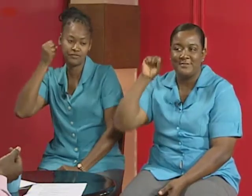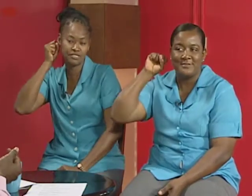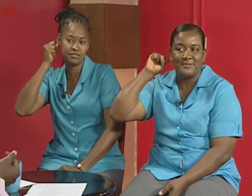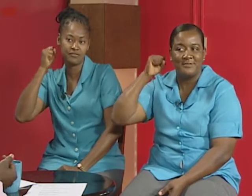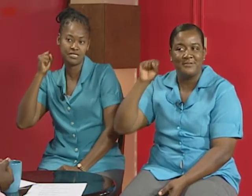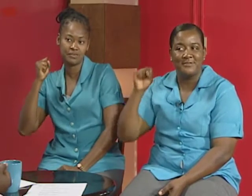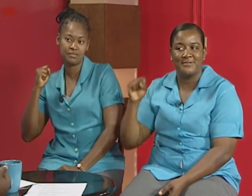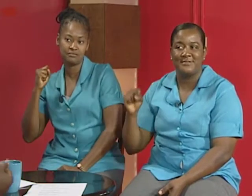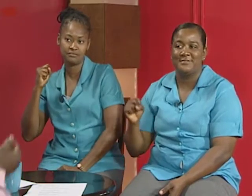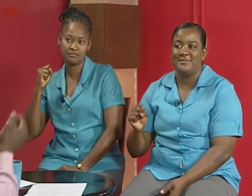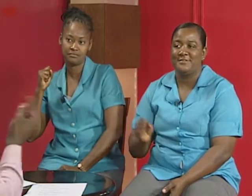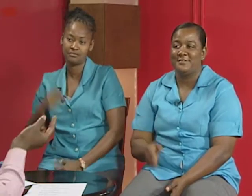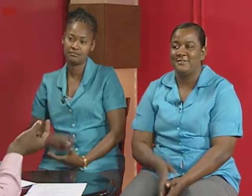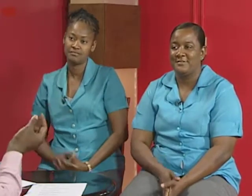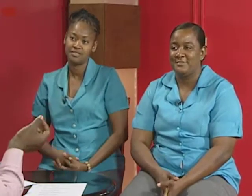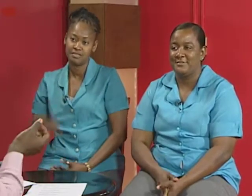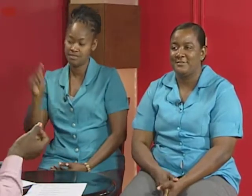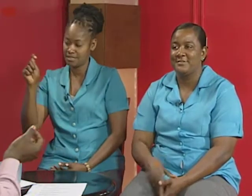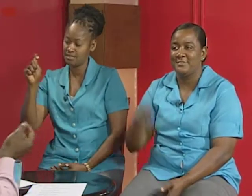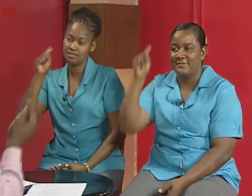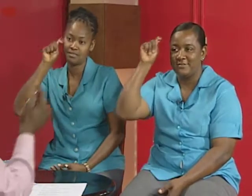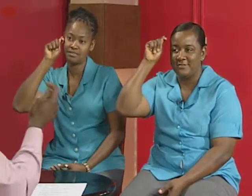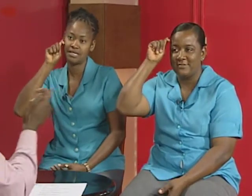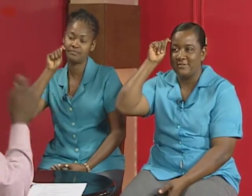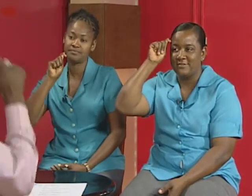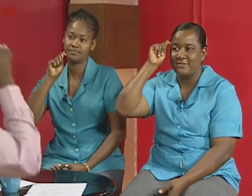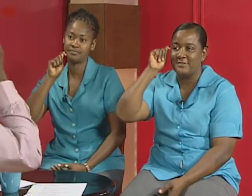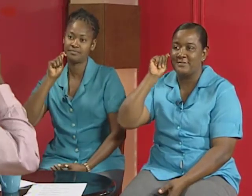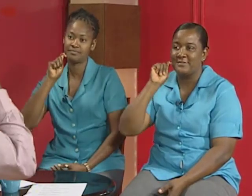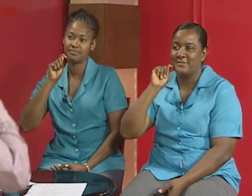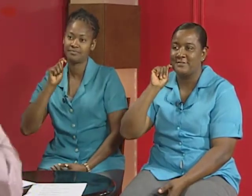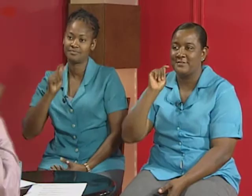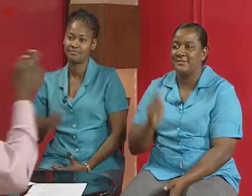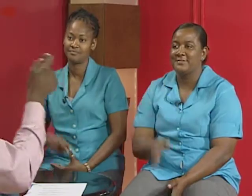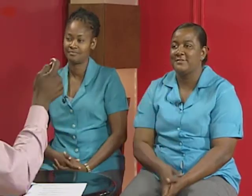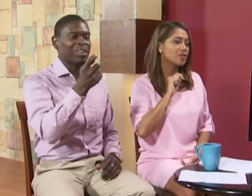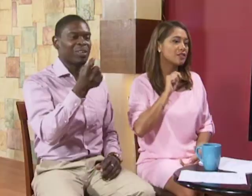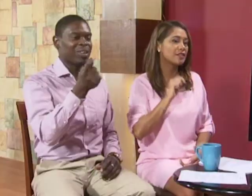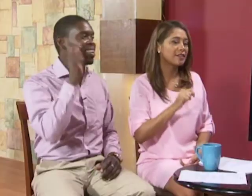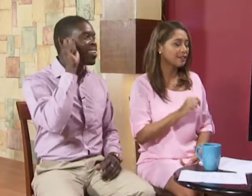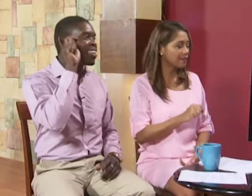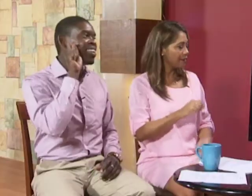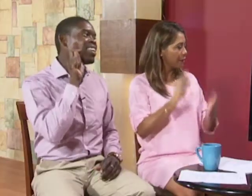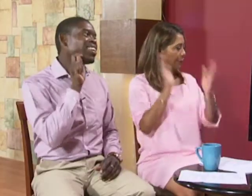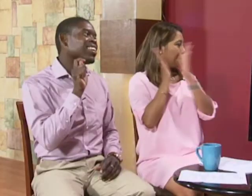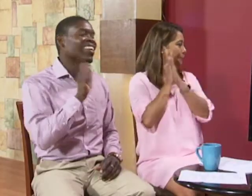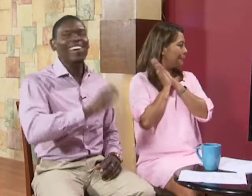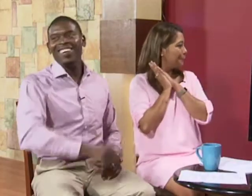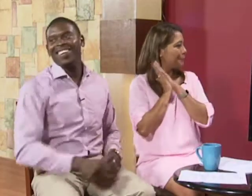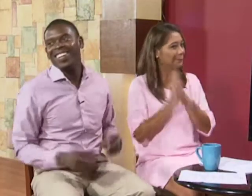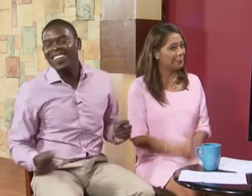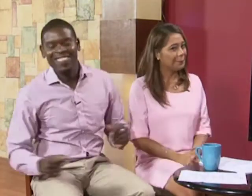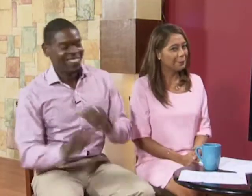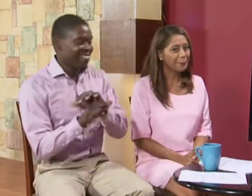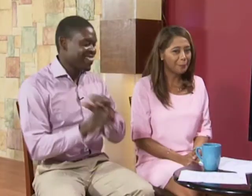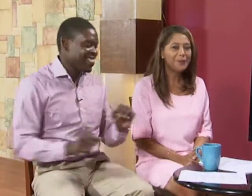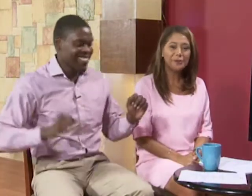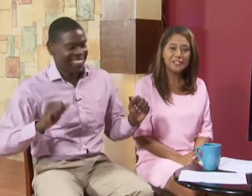for silver as well and then the tan we did the identity across your skin that was